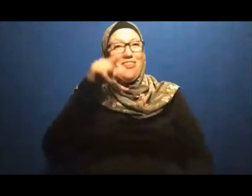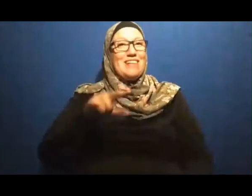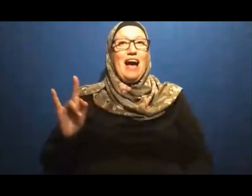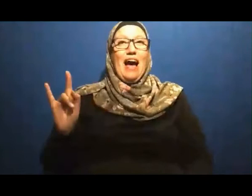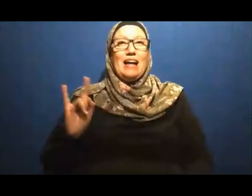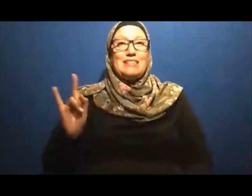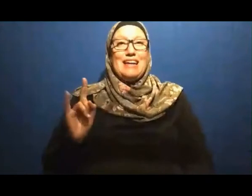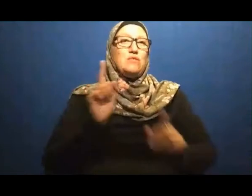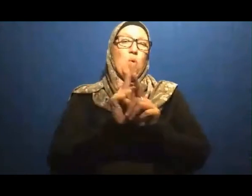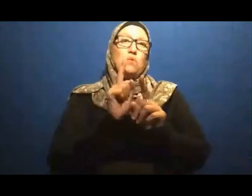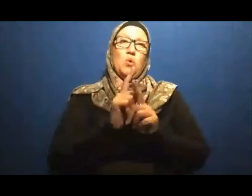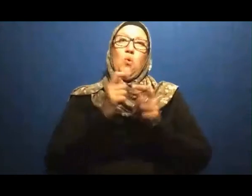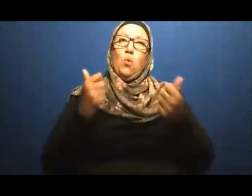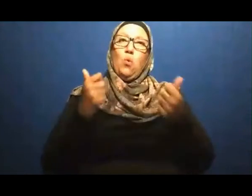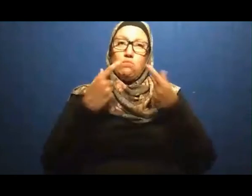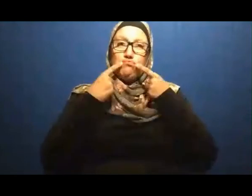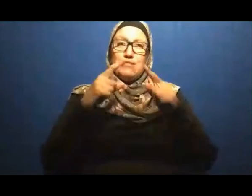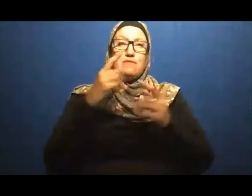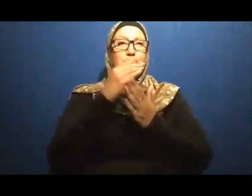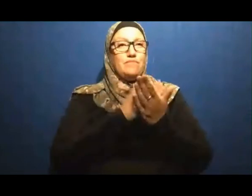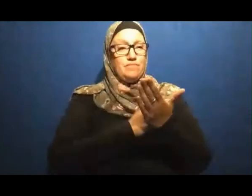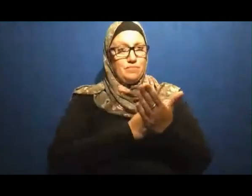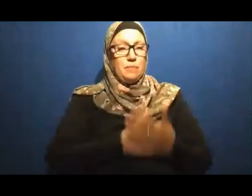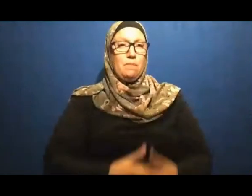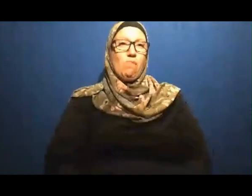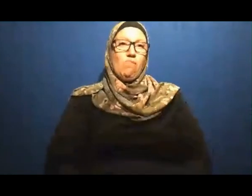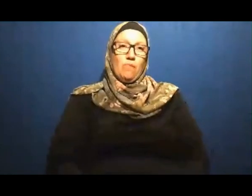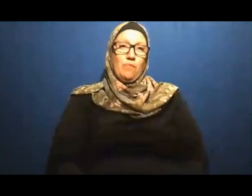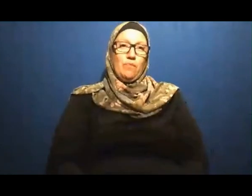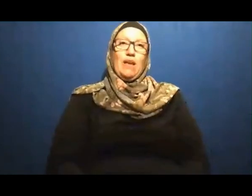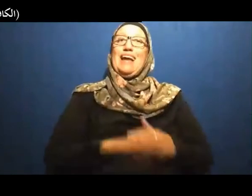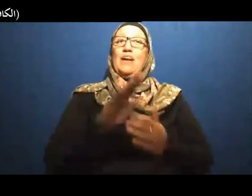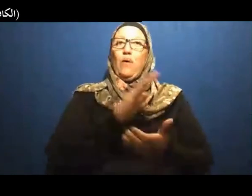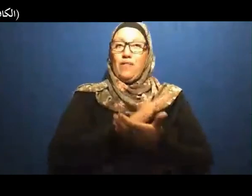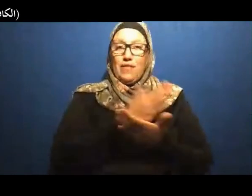Imam sadiq Is quoted In an authentic Hadith To have said